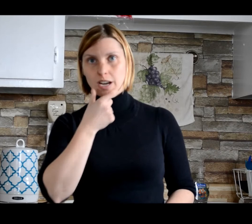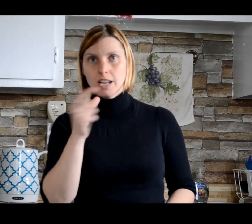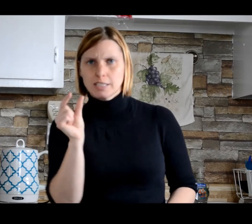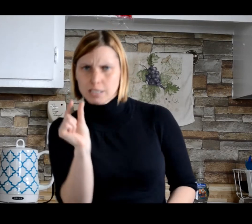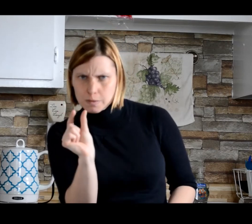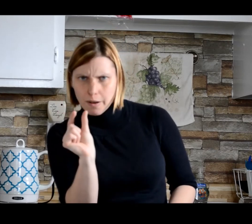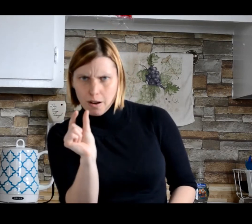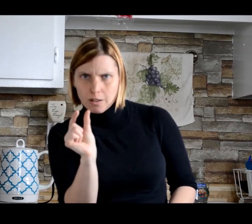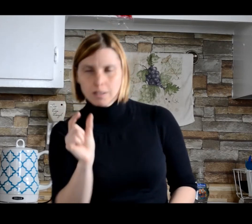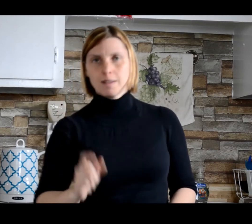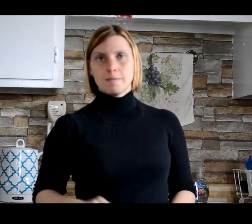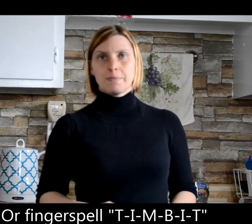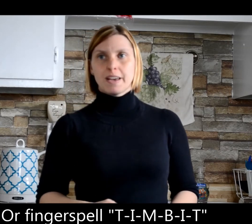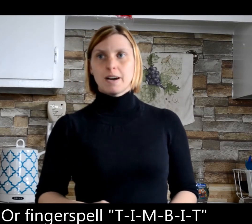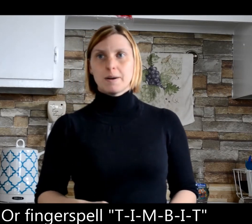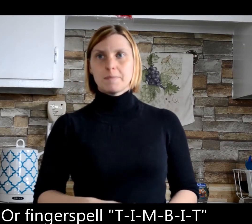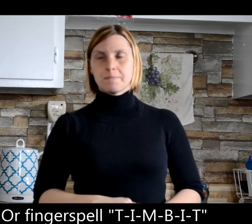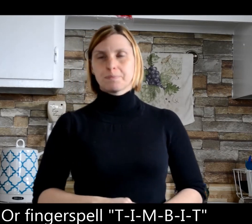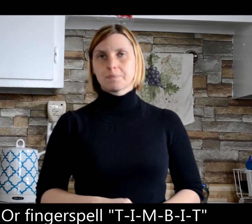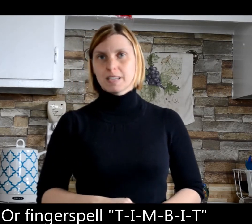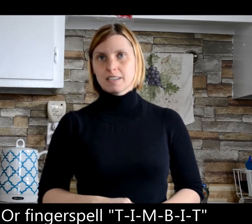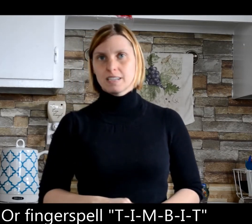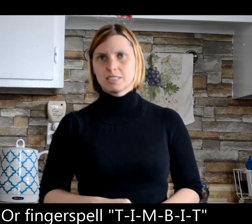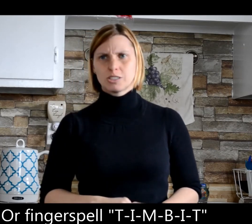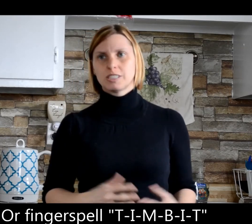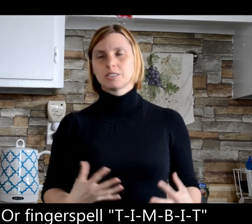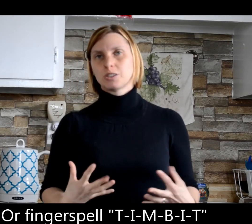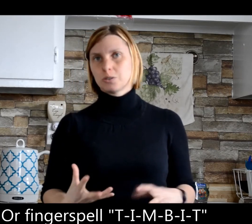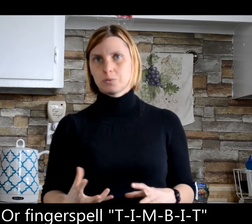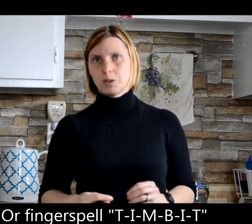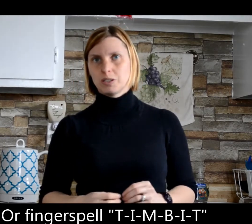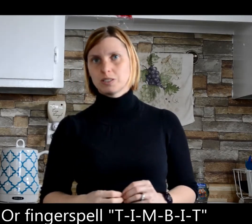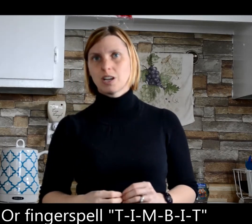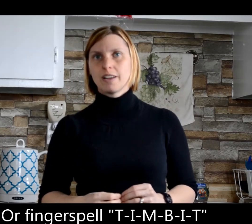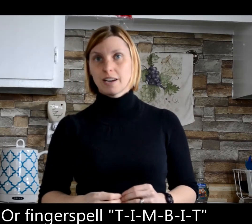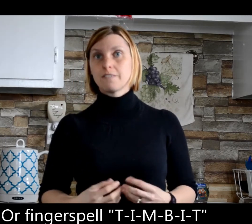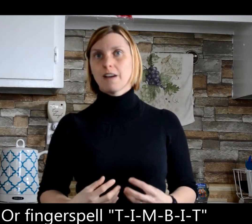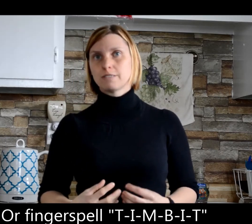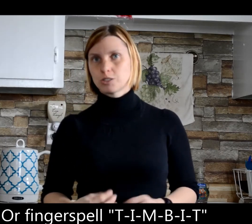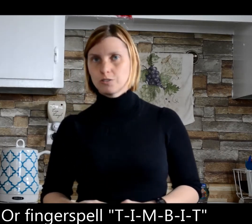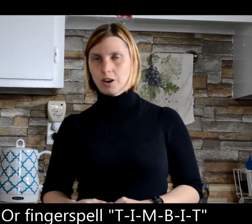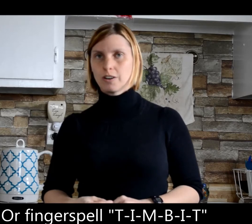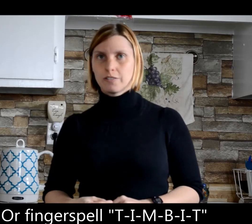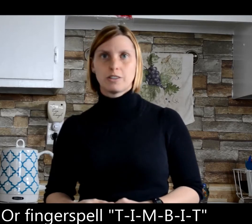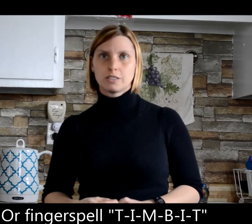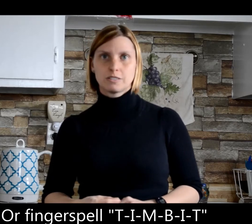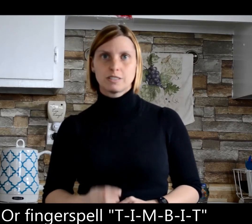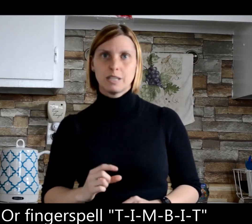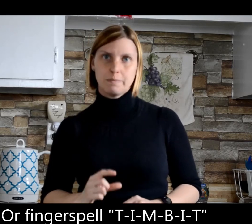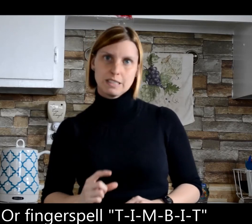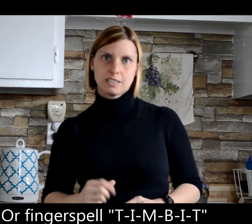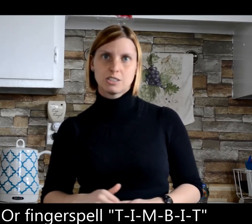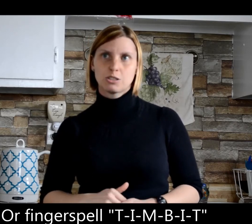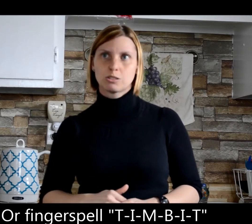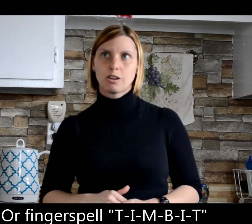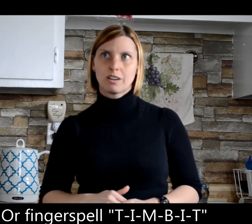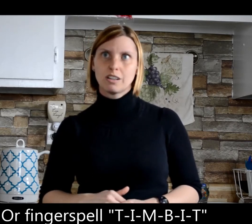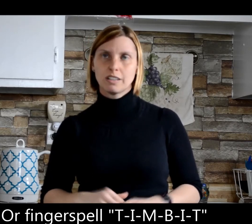and small because there is no real sign that I found so far for timbit since those are like